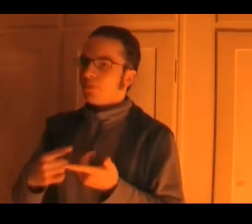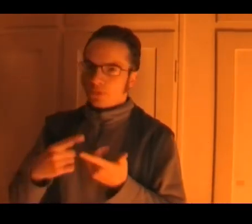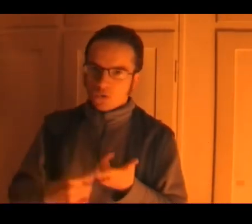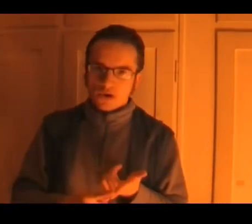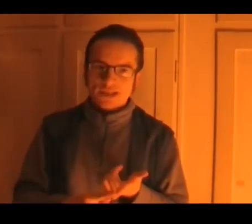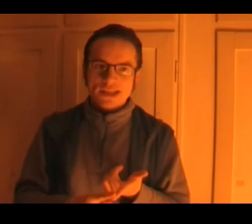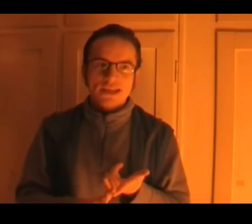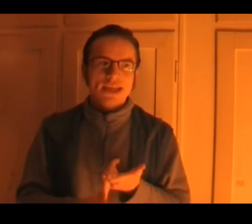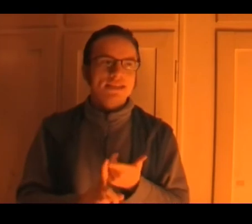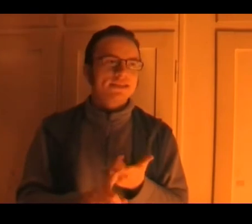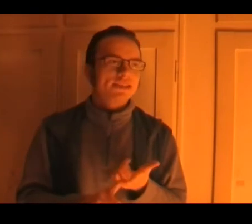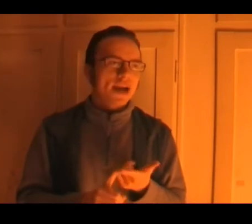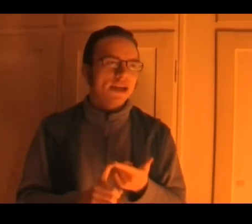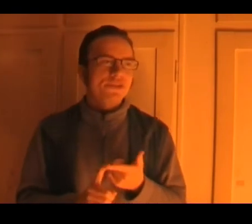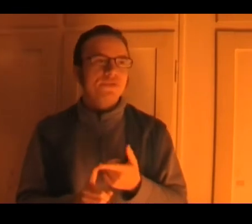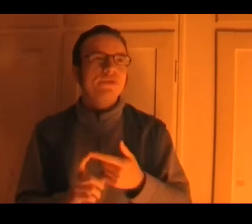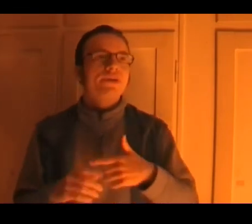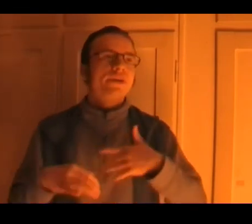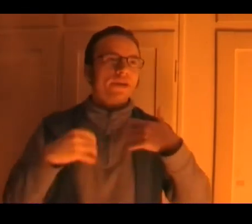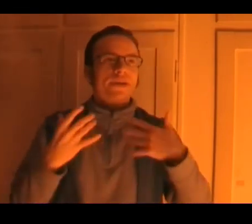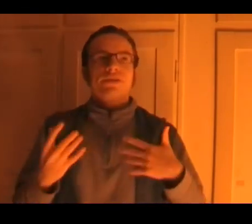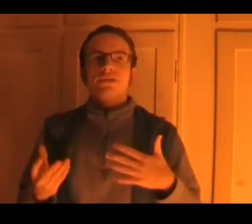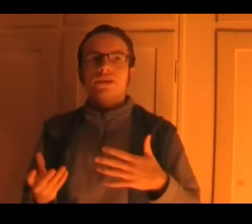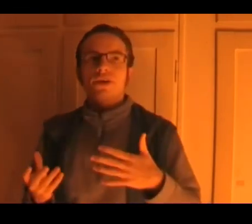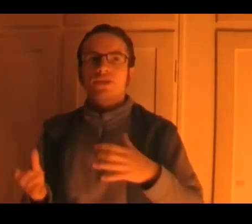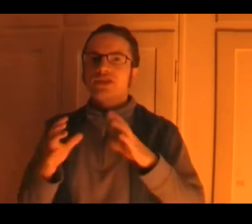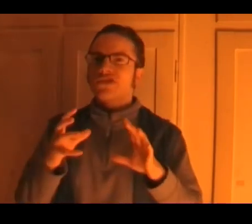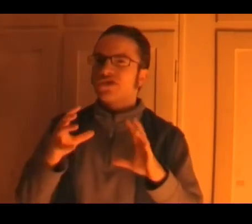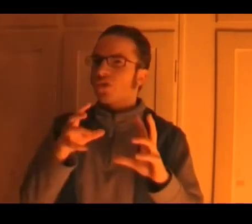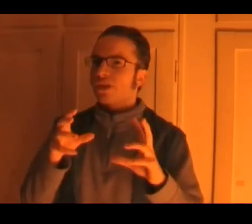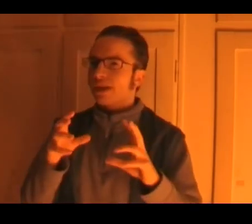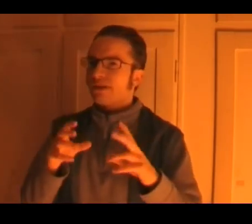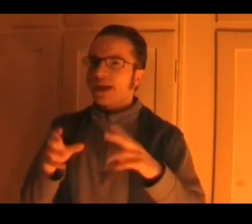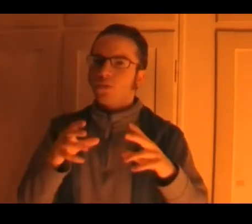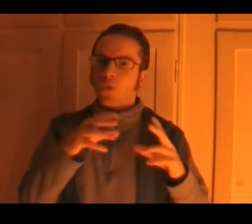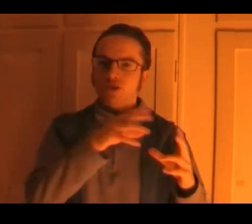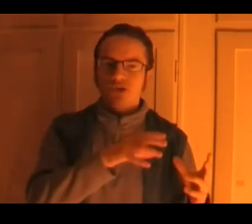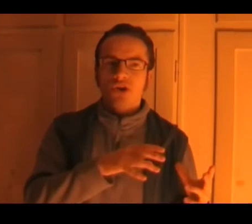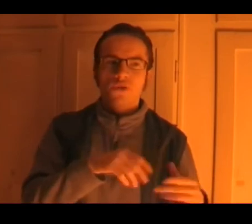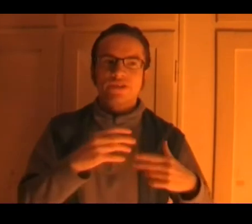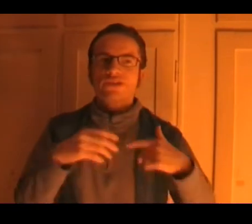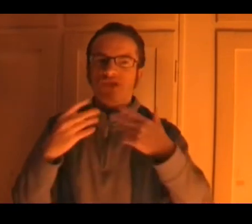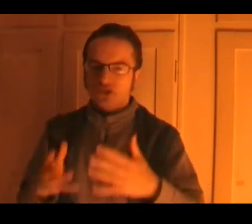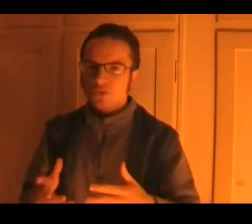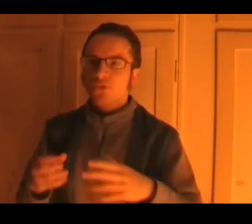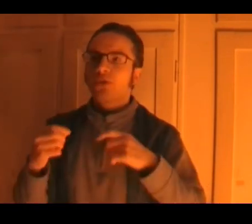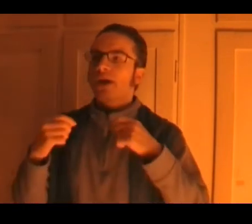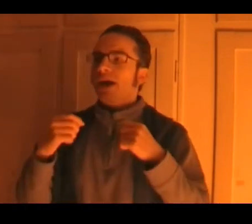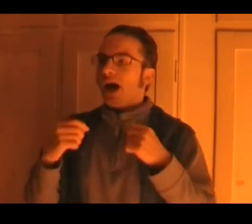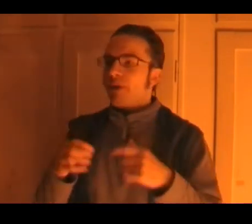quarantine is kind of you know this is the story that they don't want you to know this is the truth about